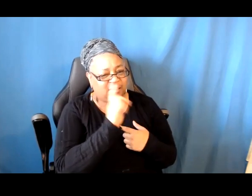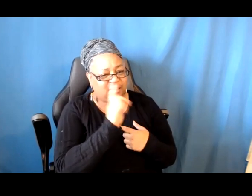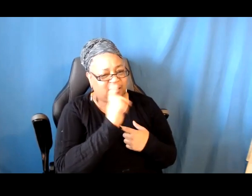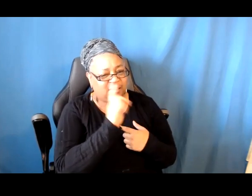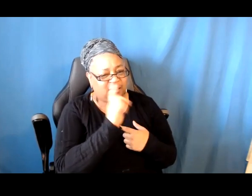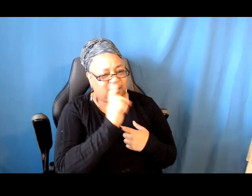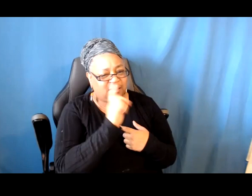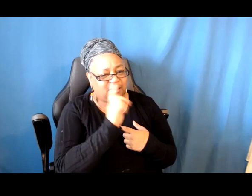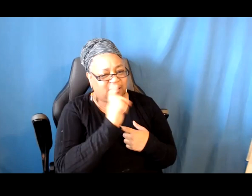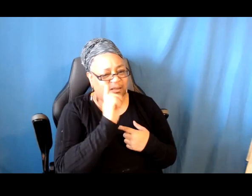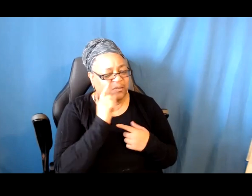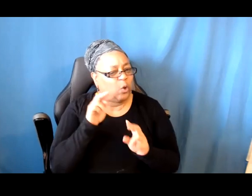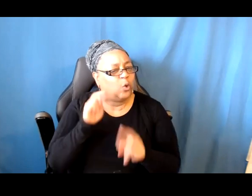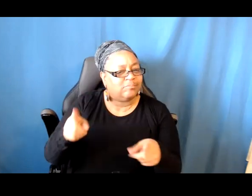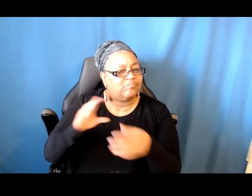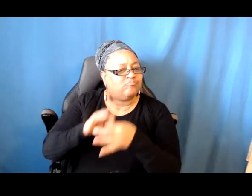handbook.